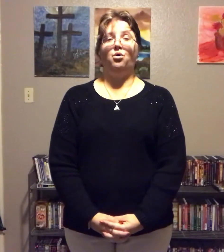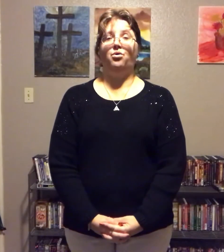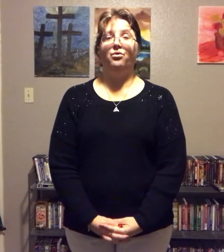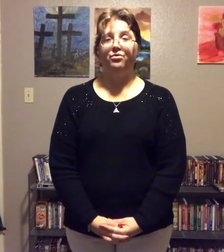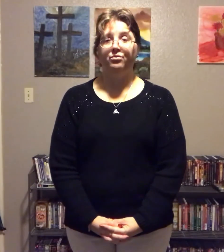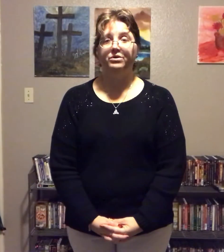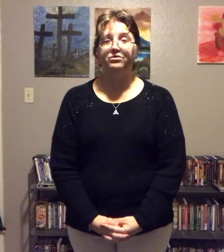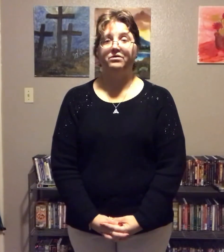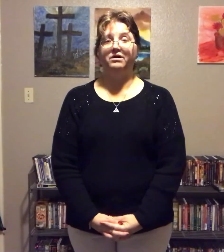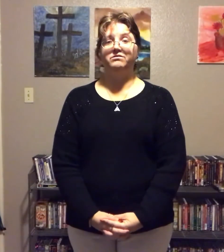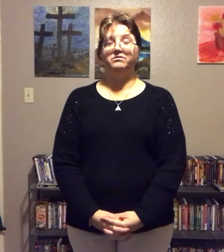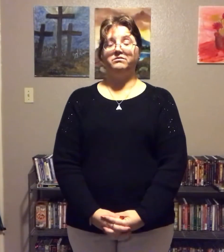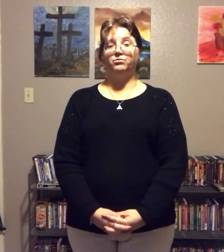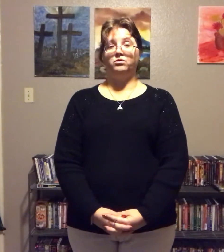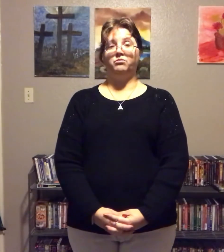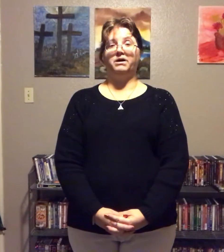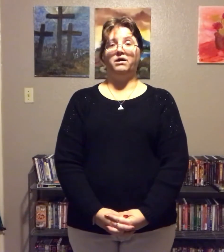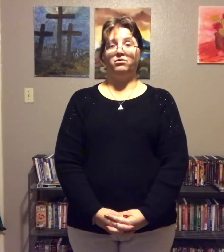The real test is the real power.